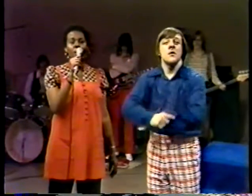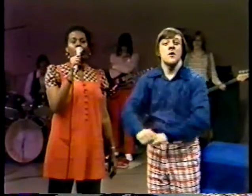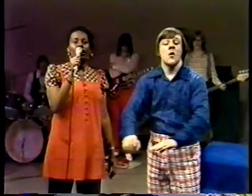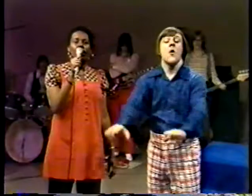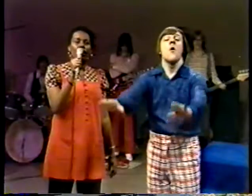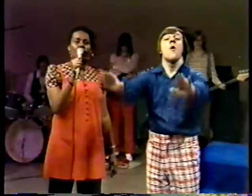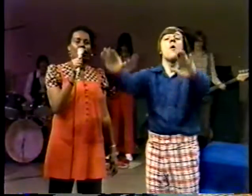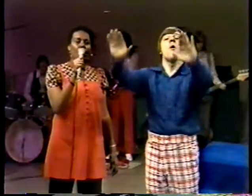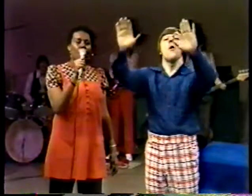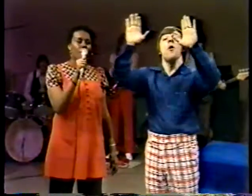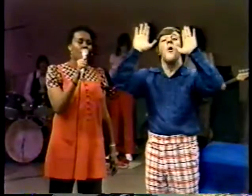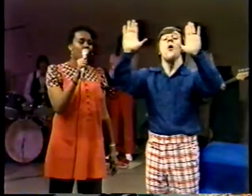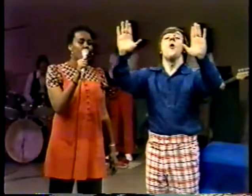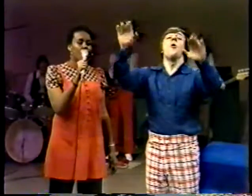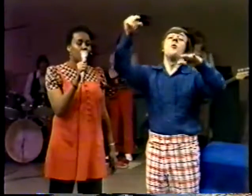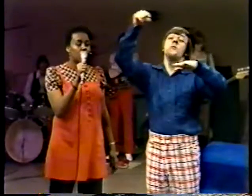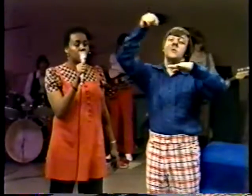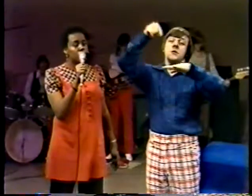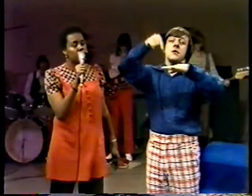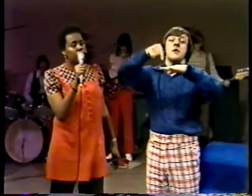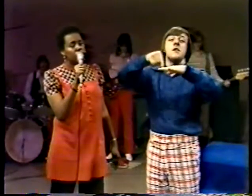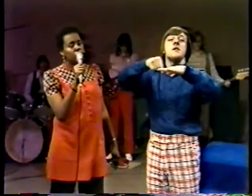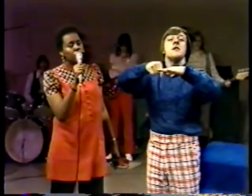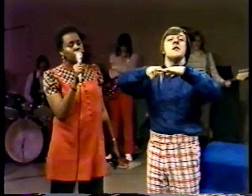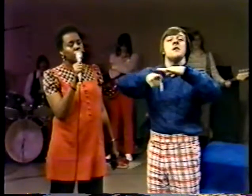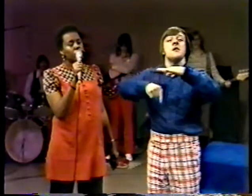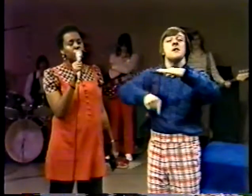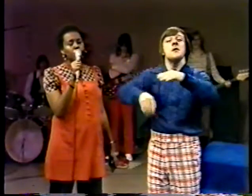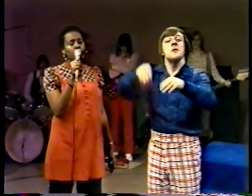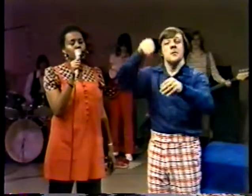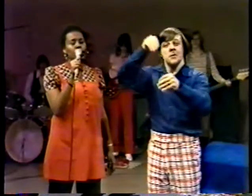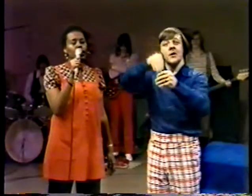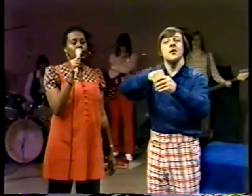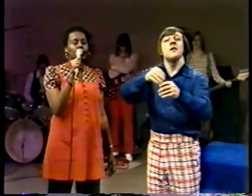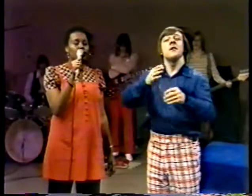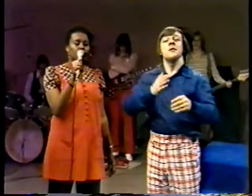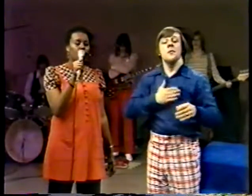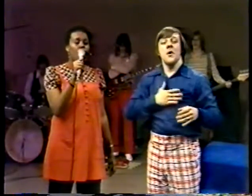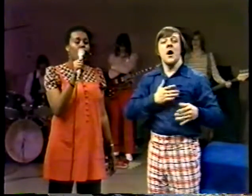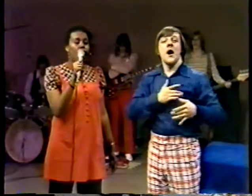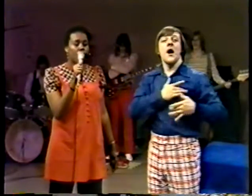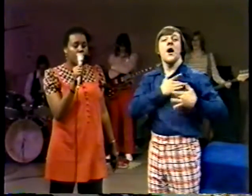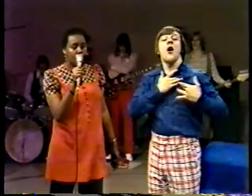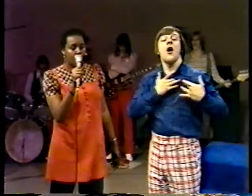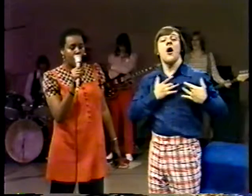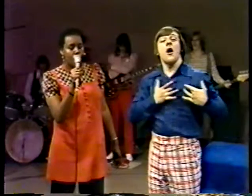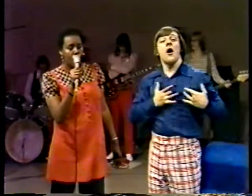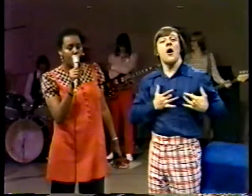Oh, deep in my heart.